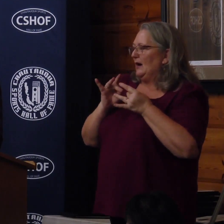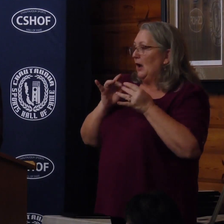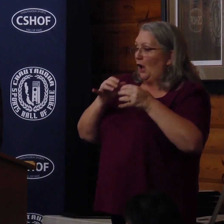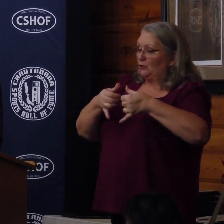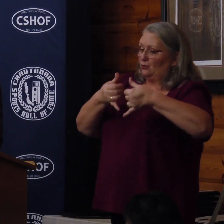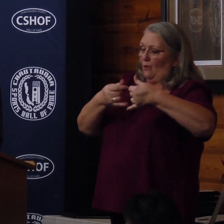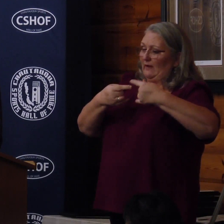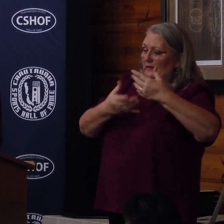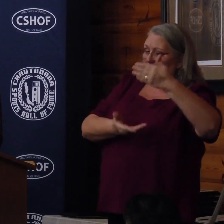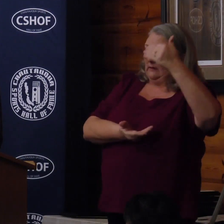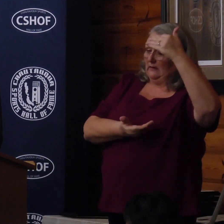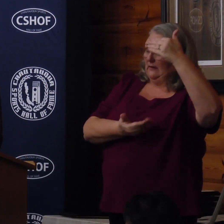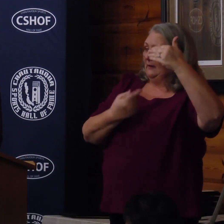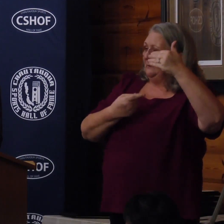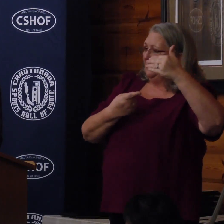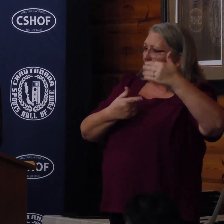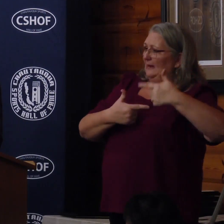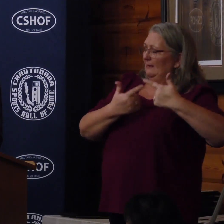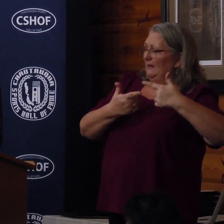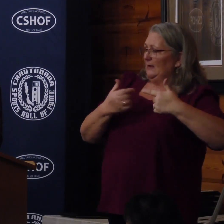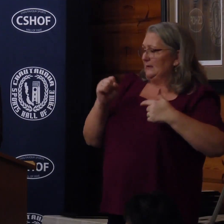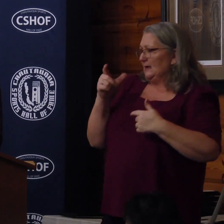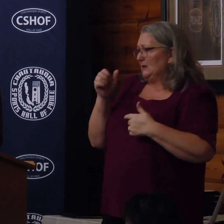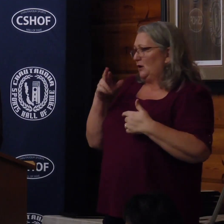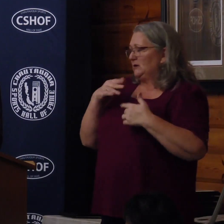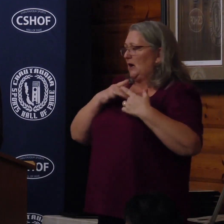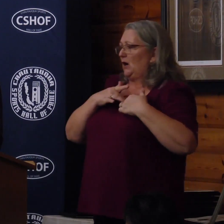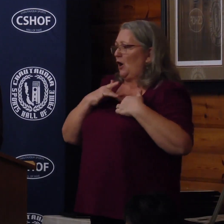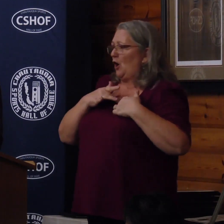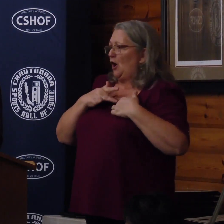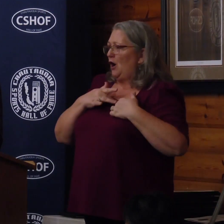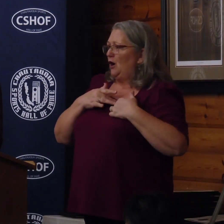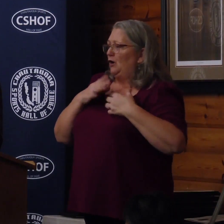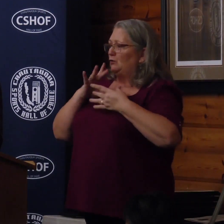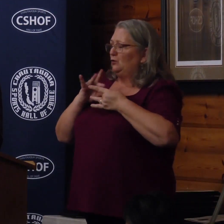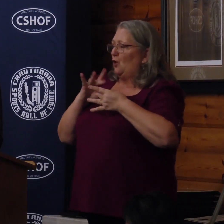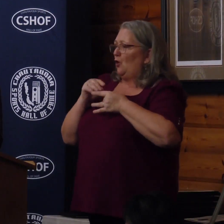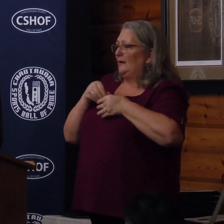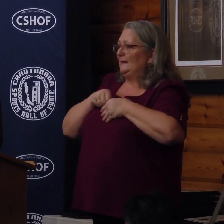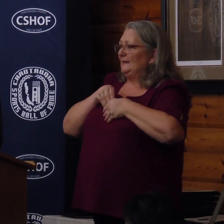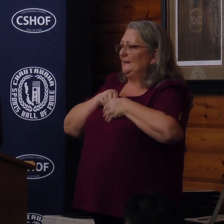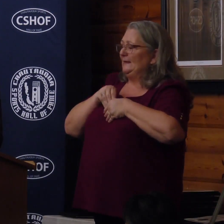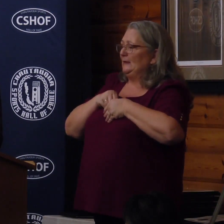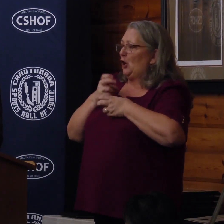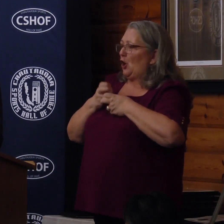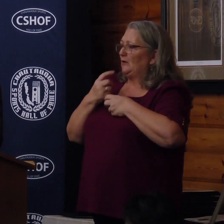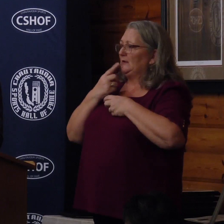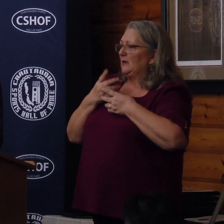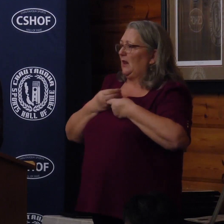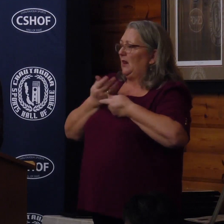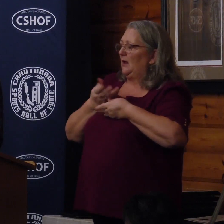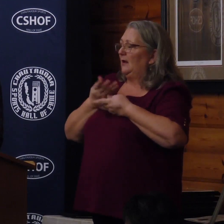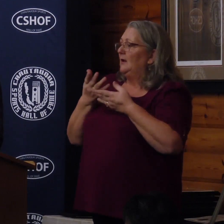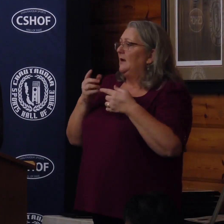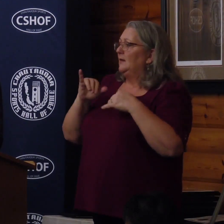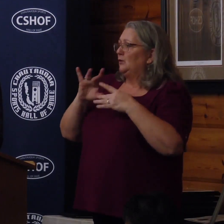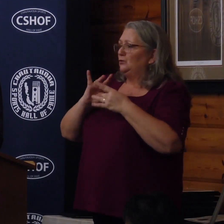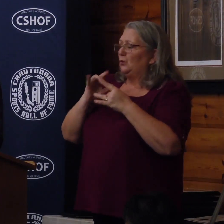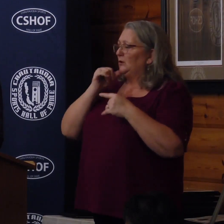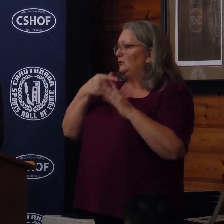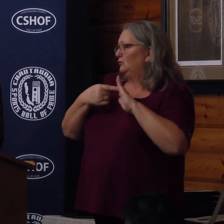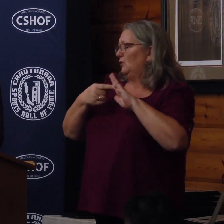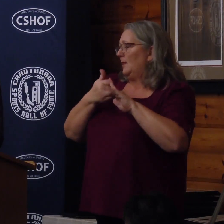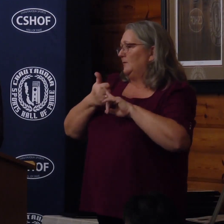means living life. Scars that are on the heart are stories that are hidden and hard to tell. Those stories may not reveal themselves,